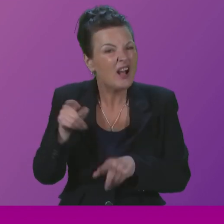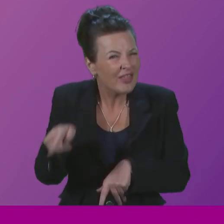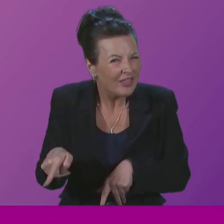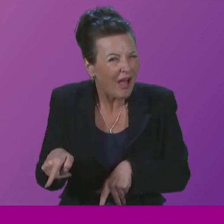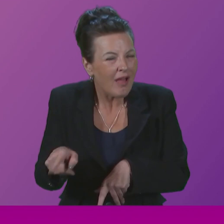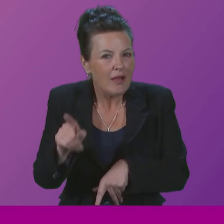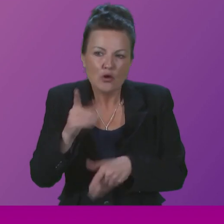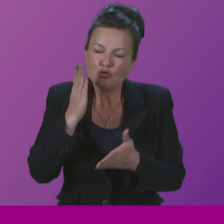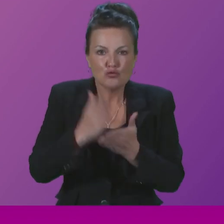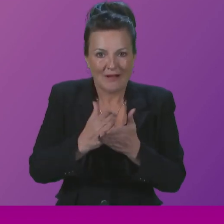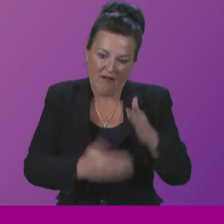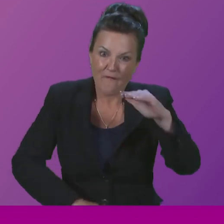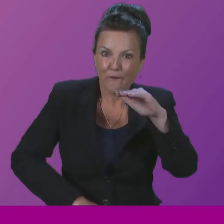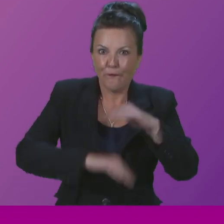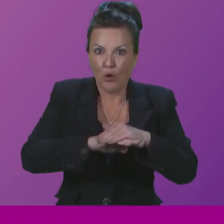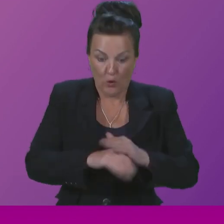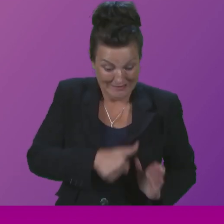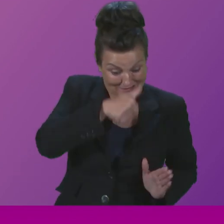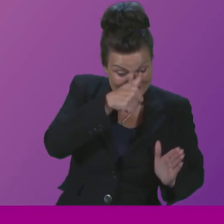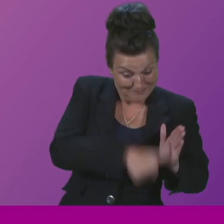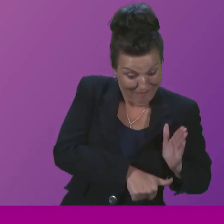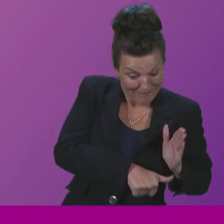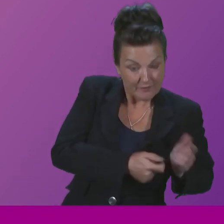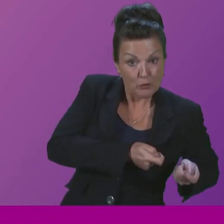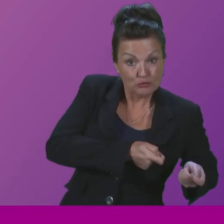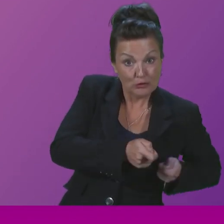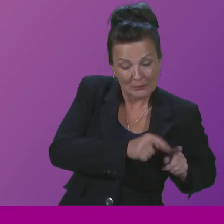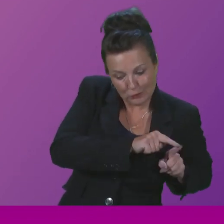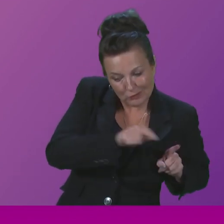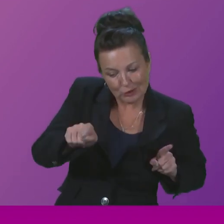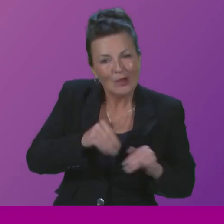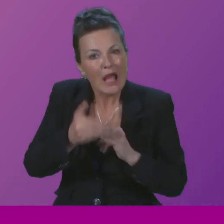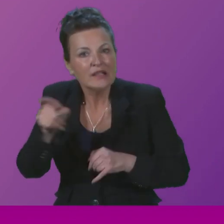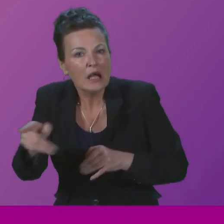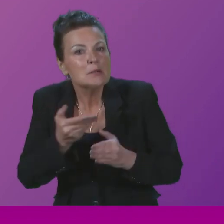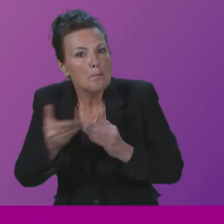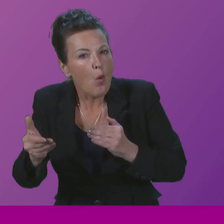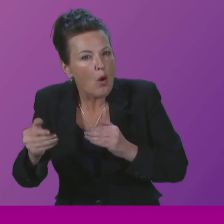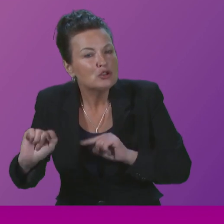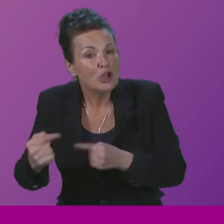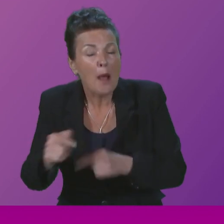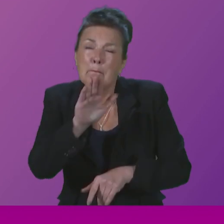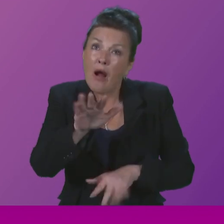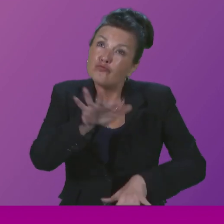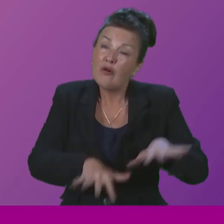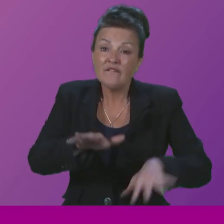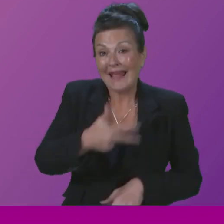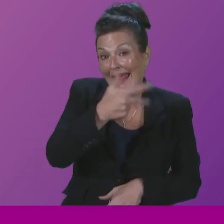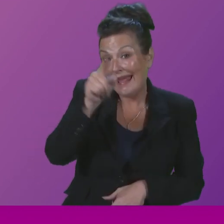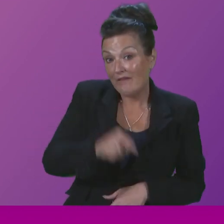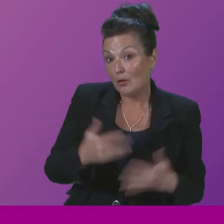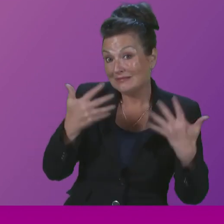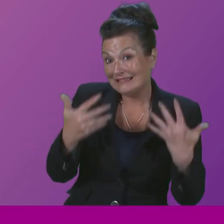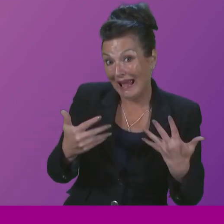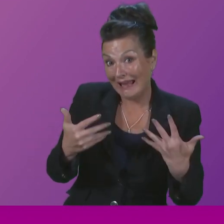is the whole referral to treatment that is much more challenging, but almost eight out of ten are seen